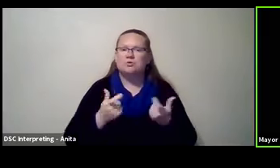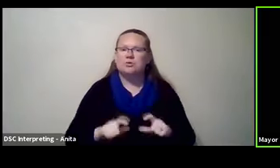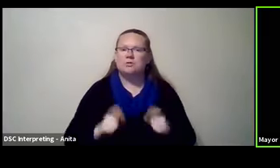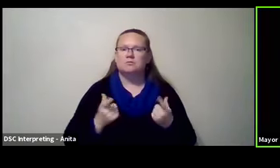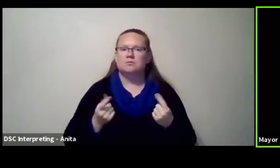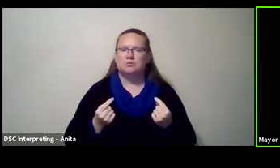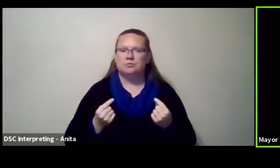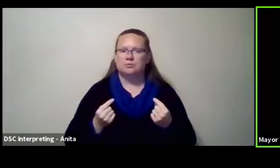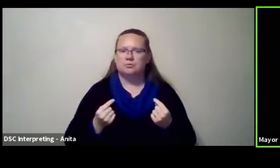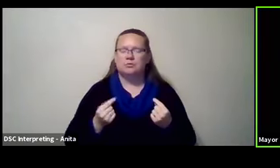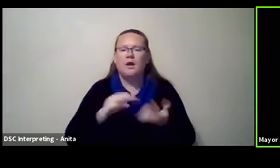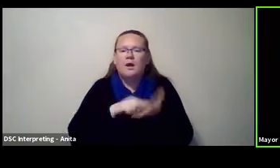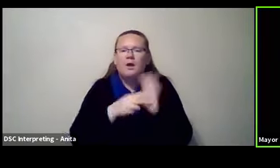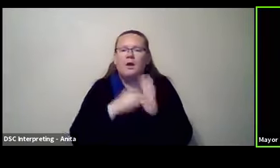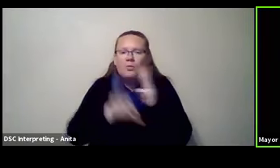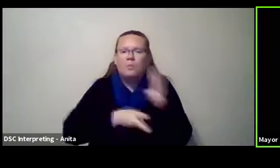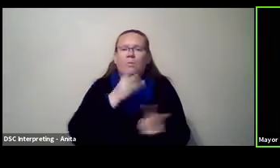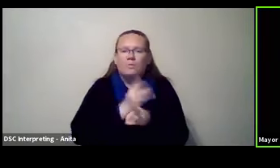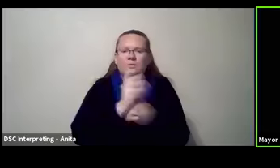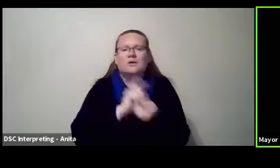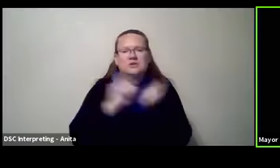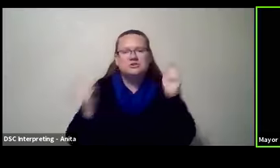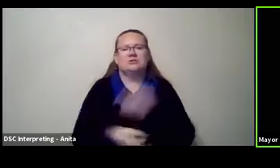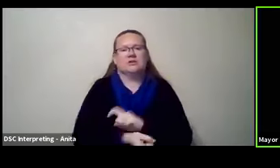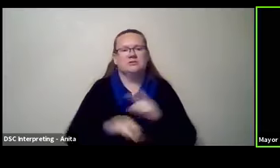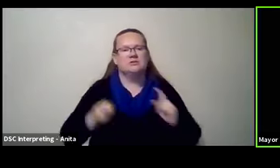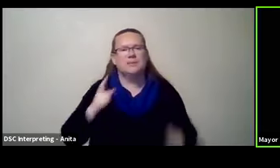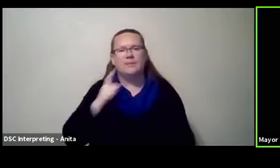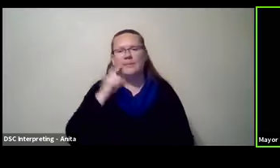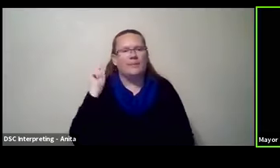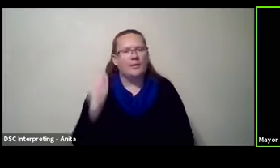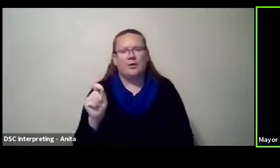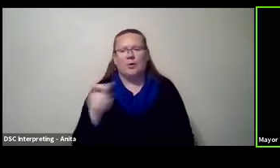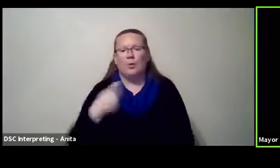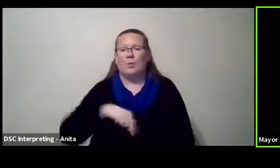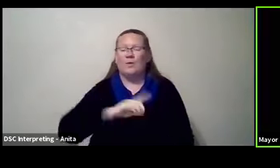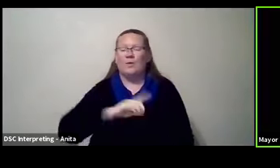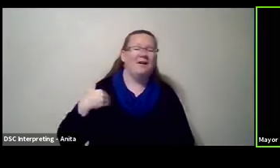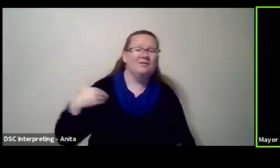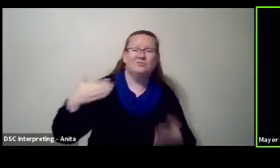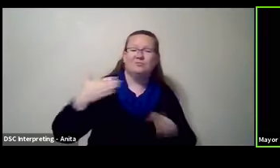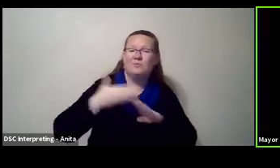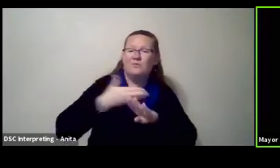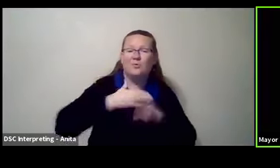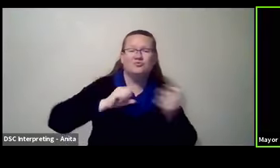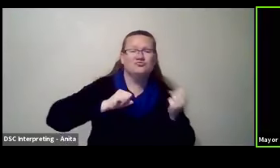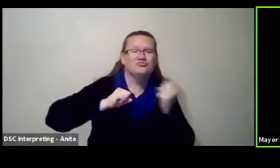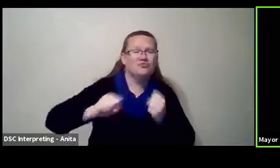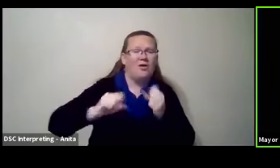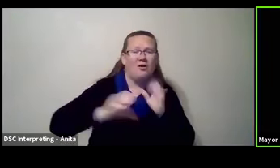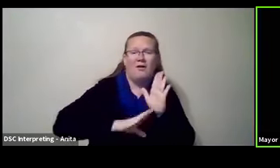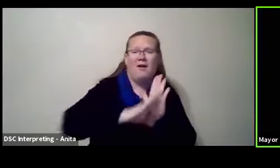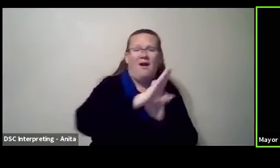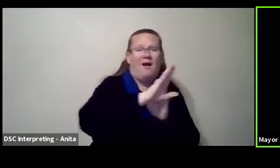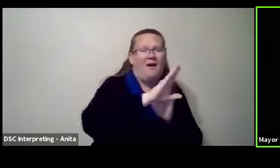world has changed. We are in, we went from a strong growing economy to a recession in three weeks.